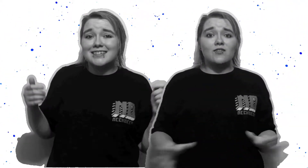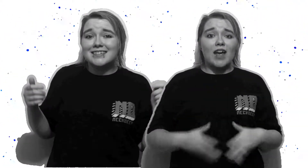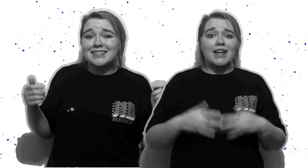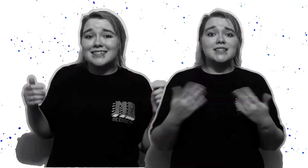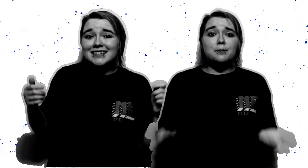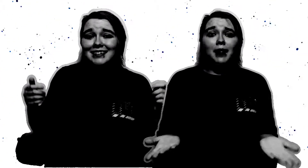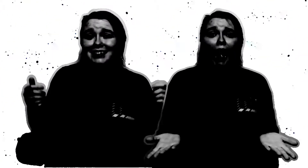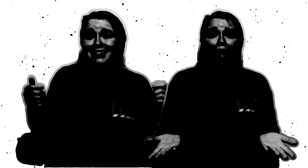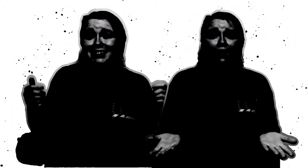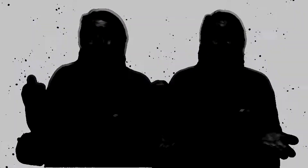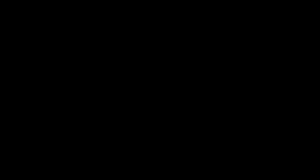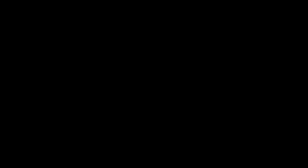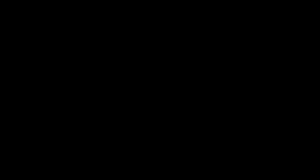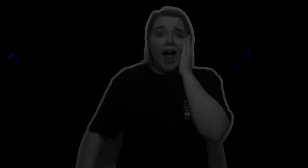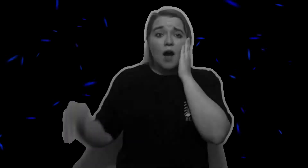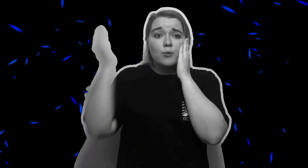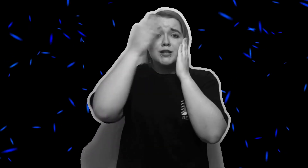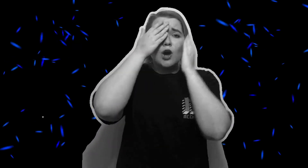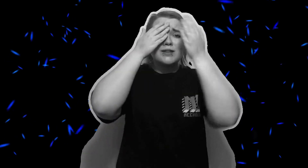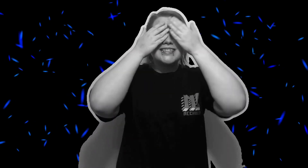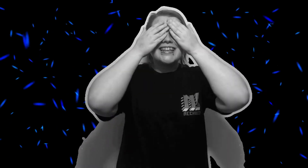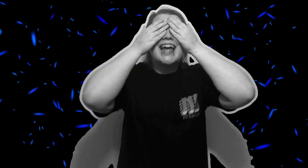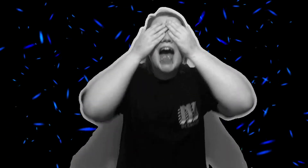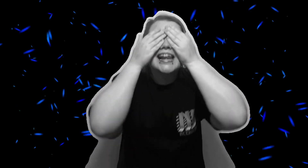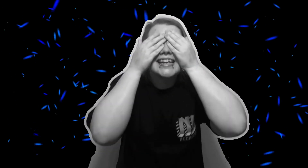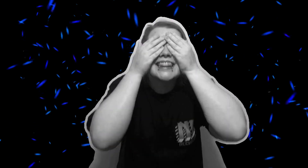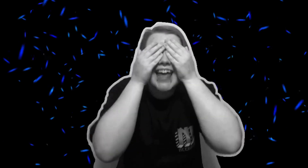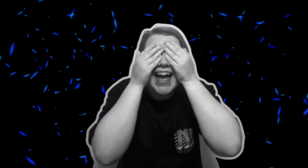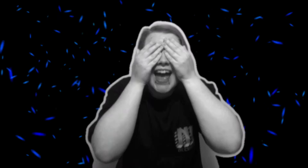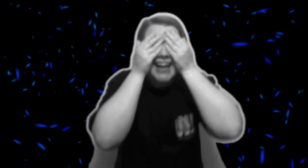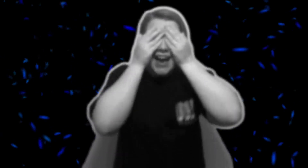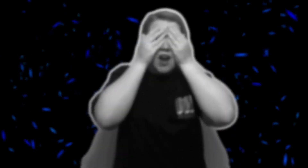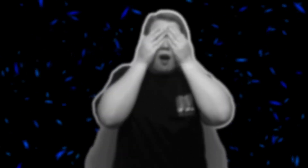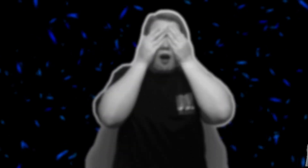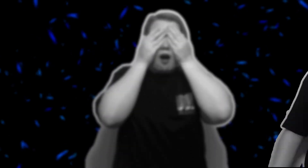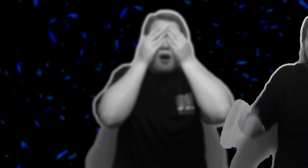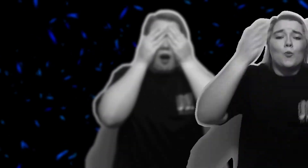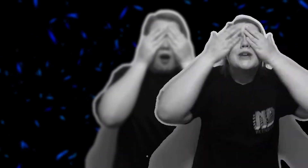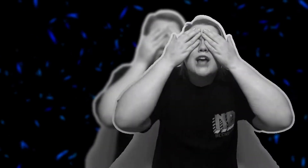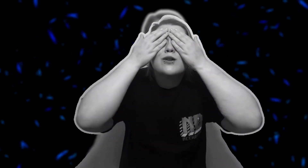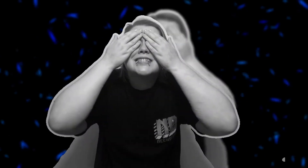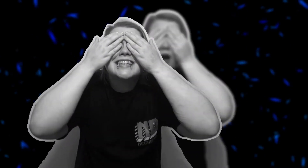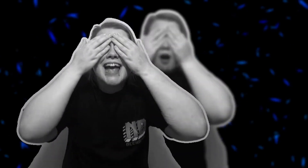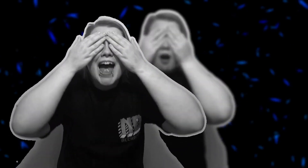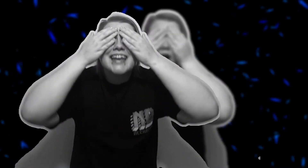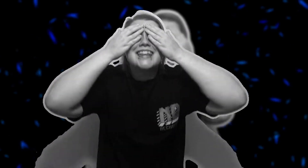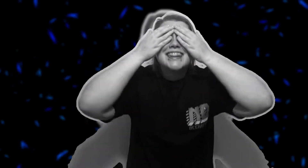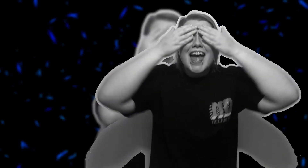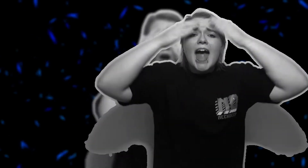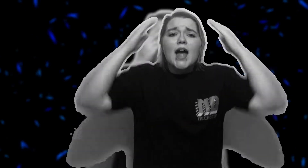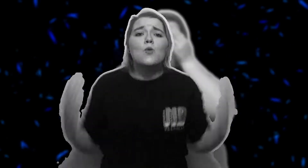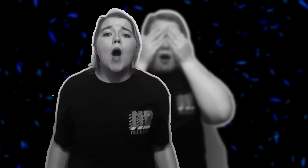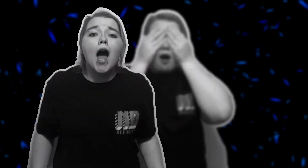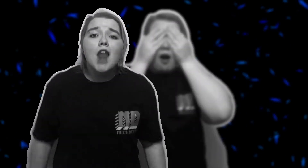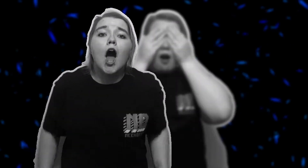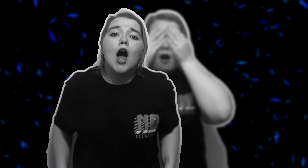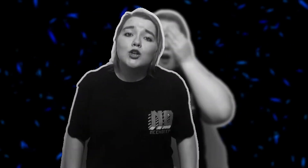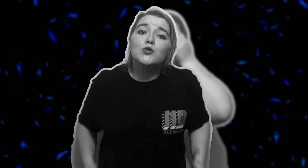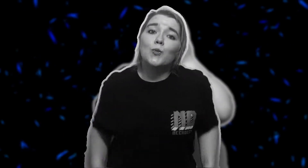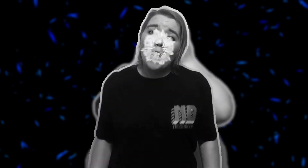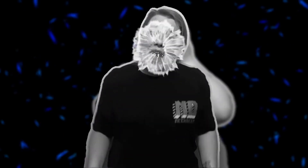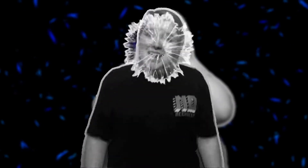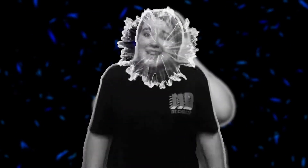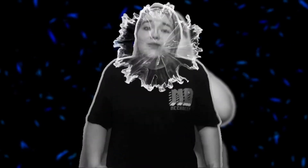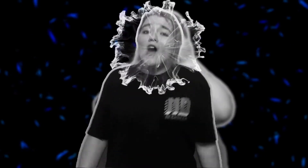all jumps face to black And we don't see anything at all We don't see anything, what